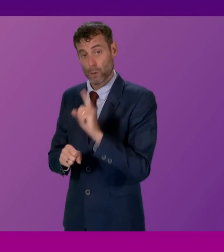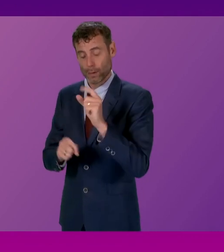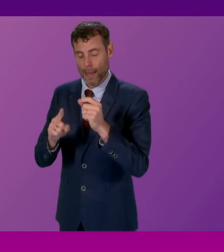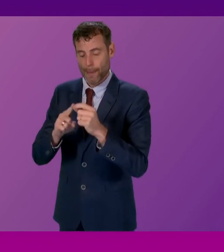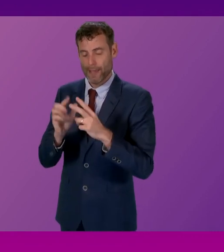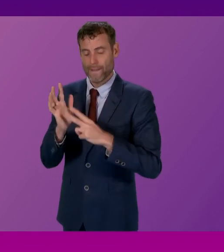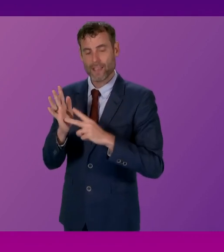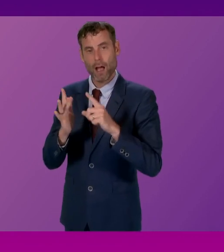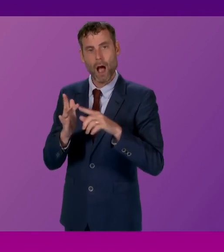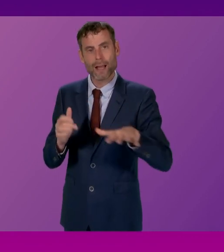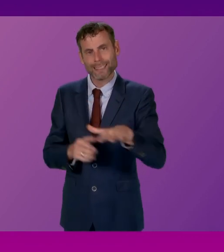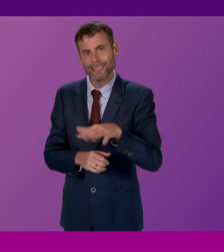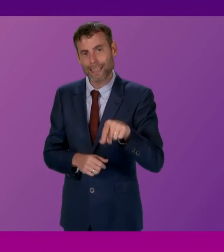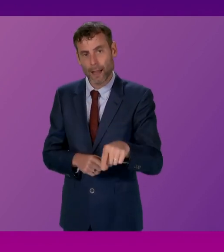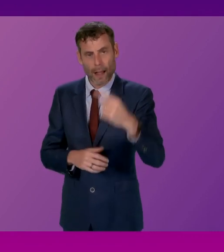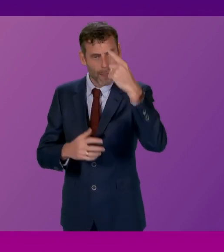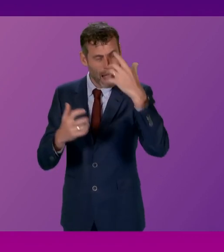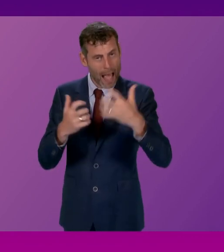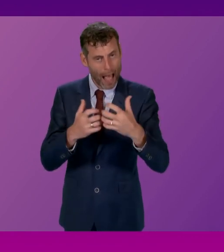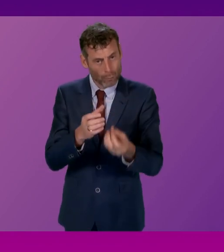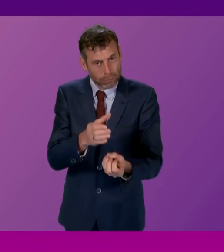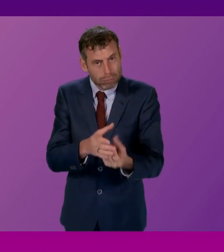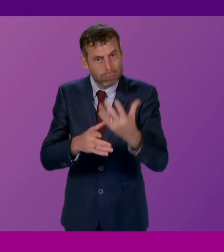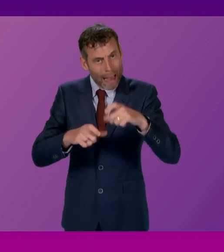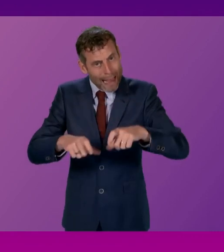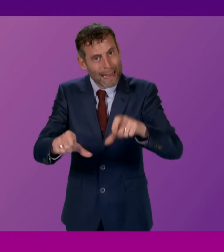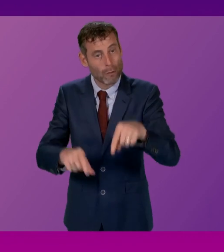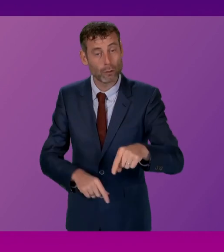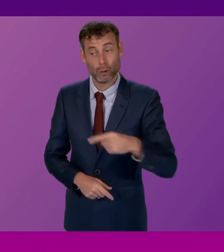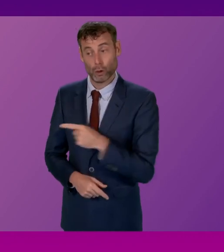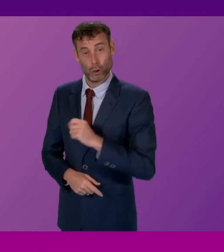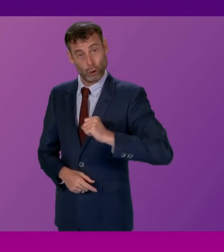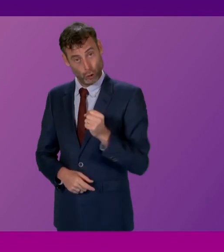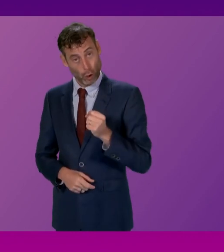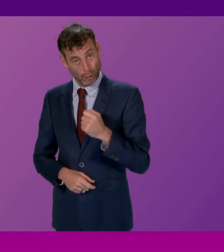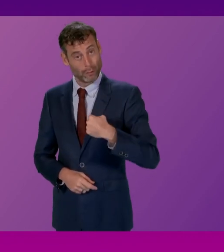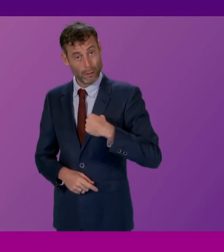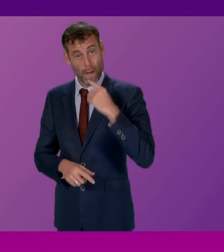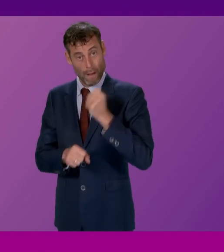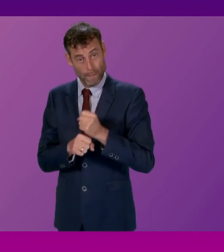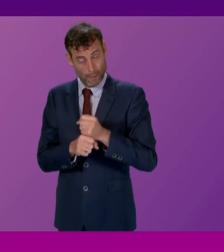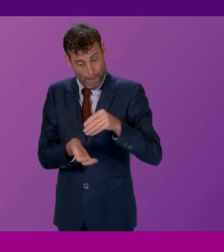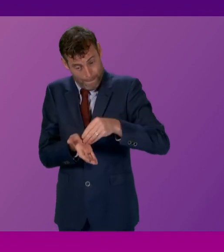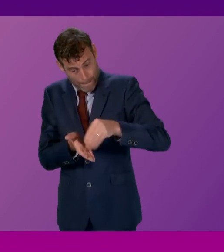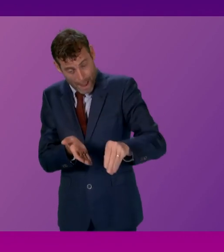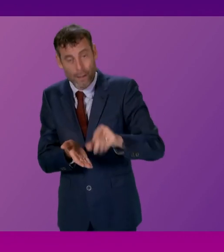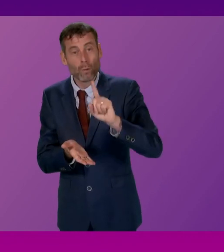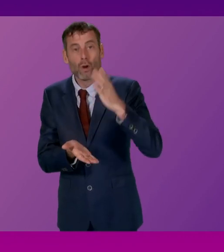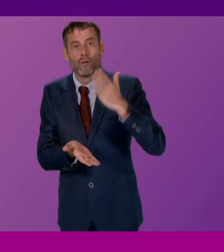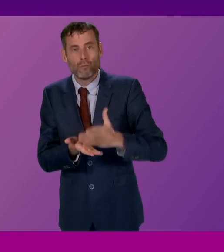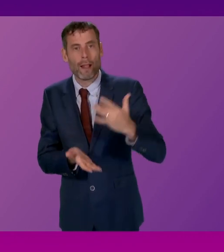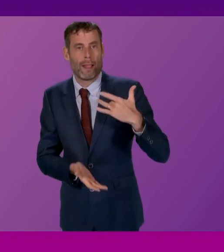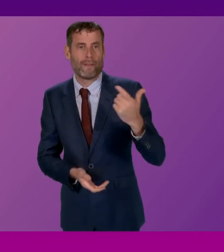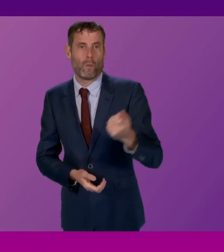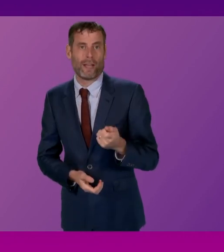sector. Scotland is the only part of the UK to pay staff who are delivering funded ELC the real living wage. We're